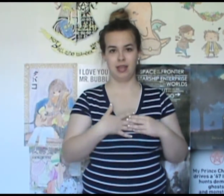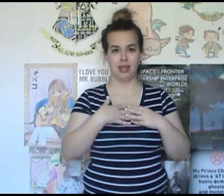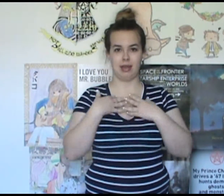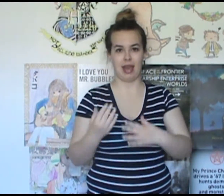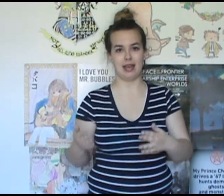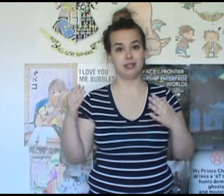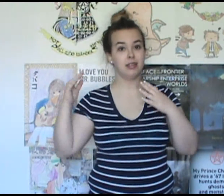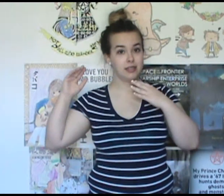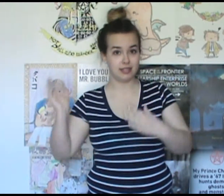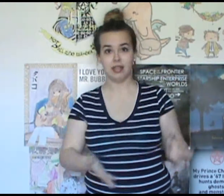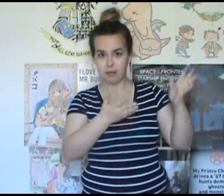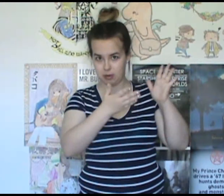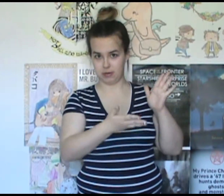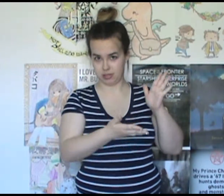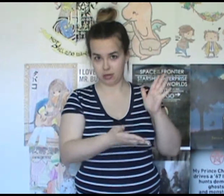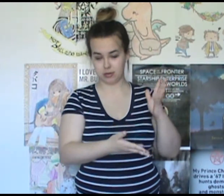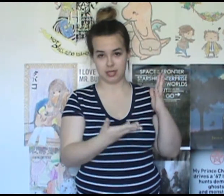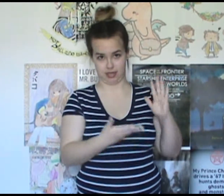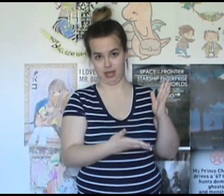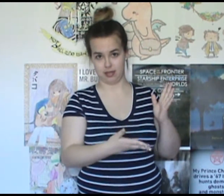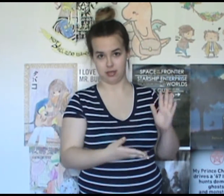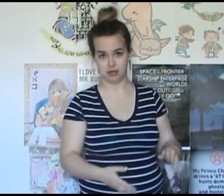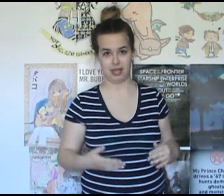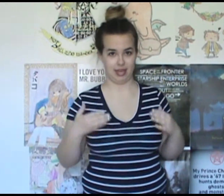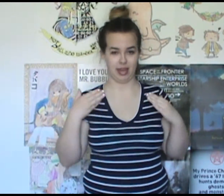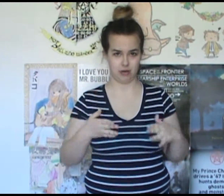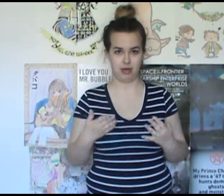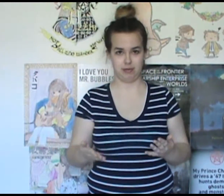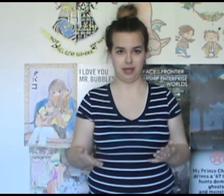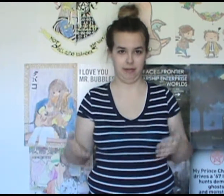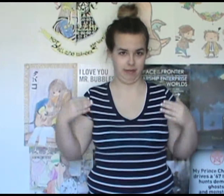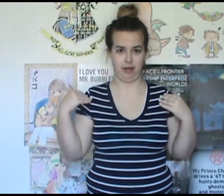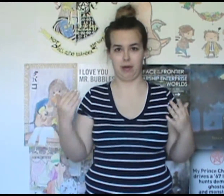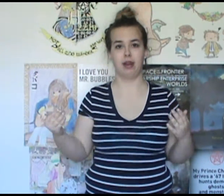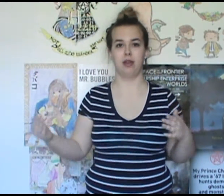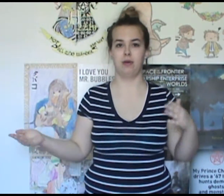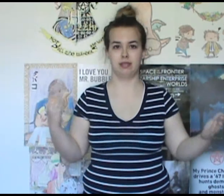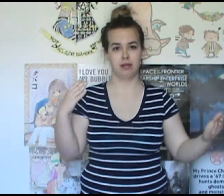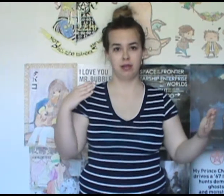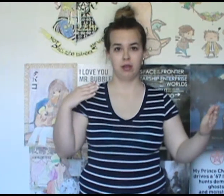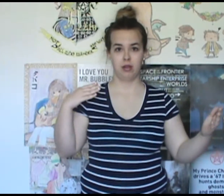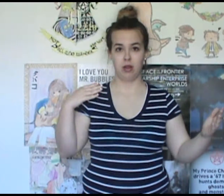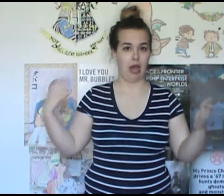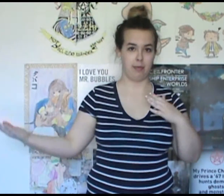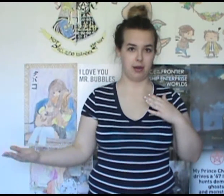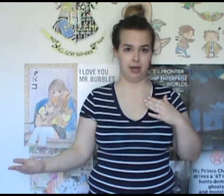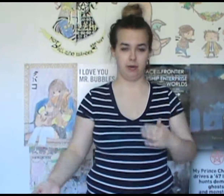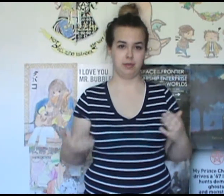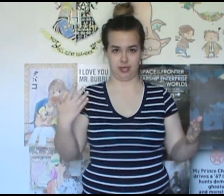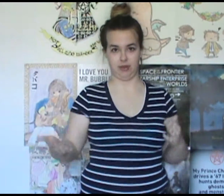He has to send them up to surgery to get the surgery. He can't do it himself if they're running low on operating rooms and stuff